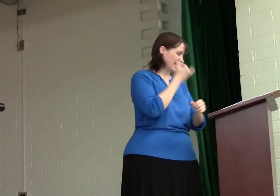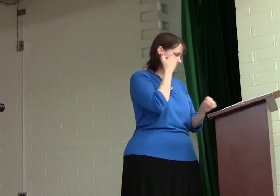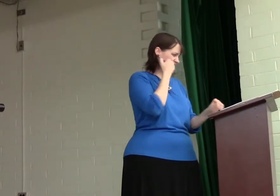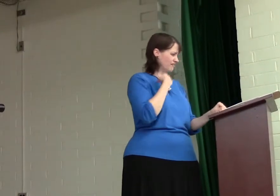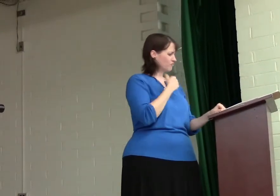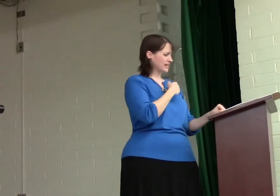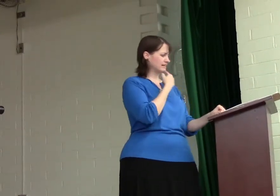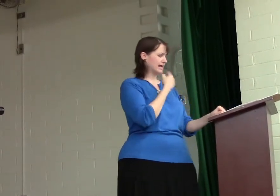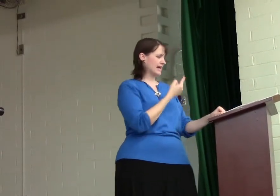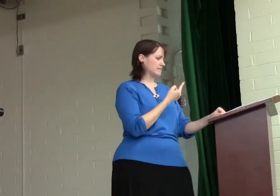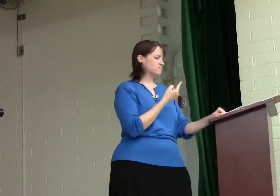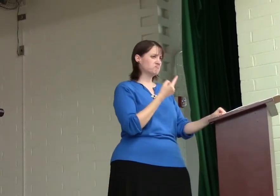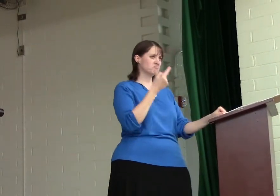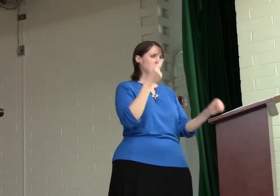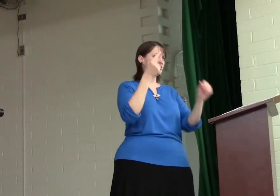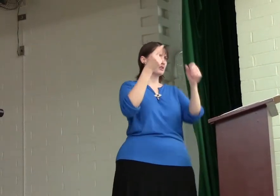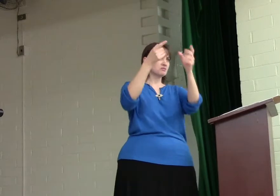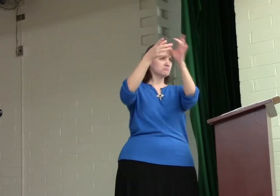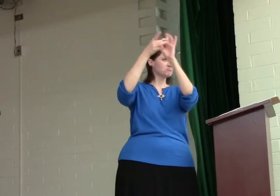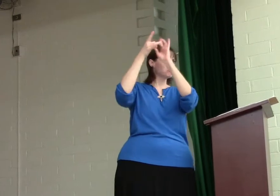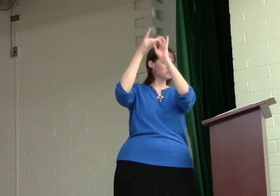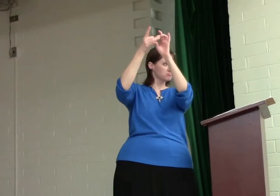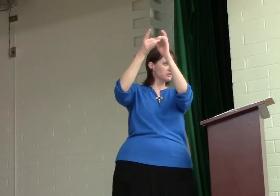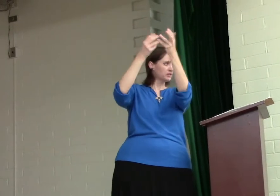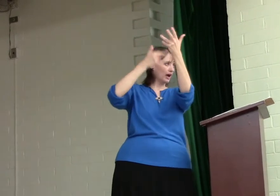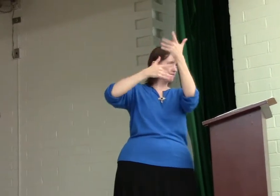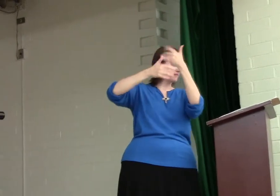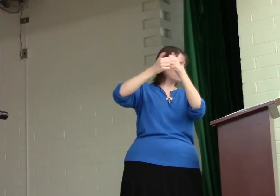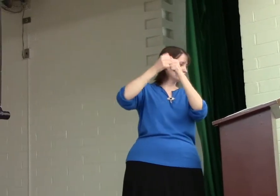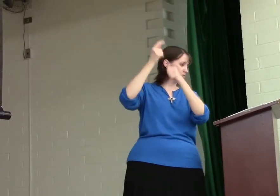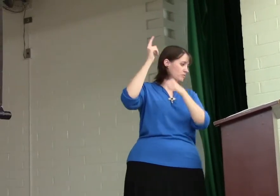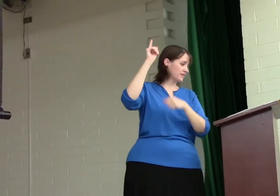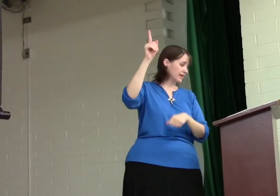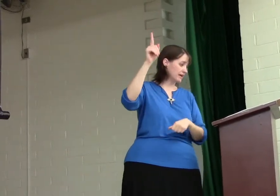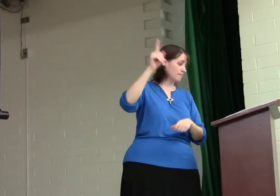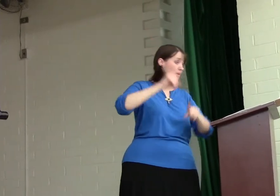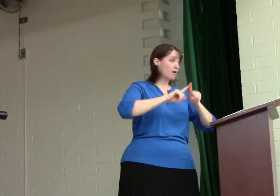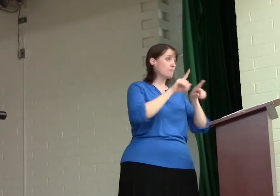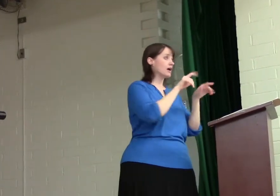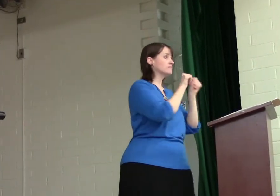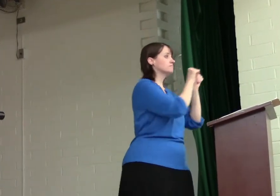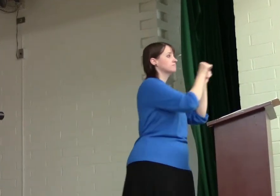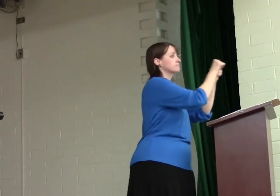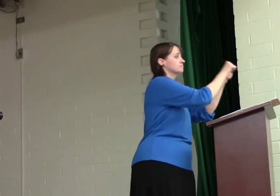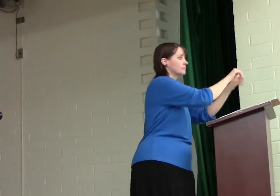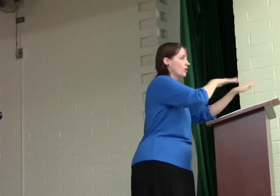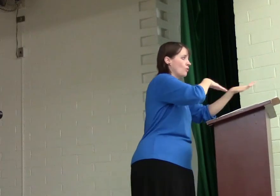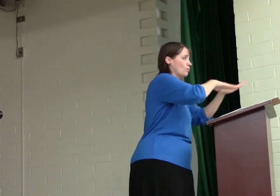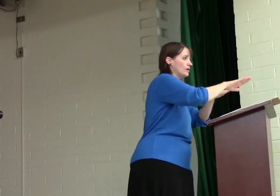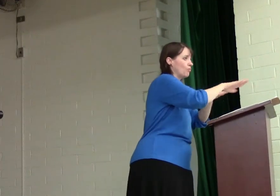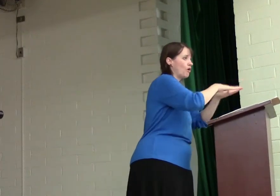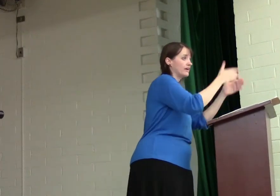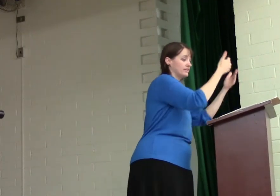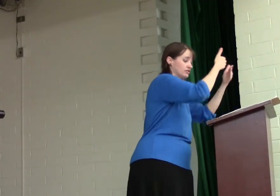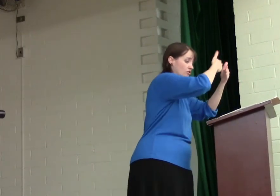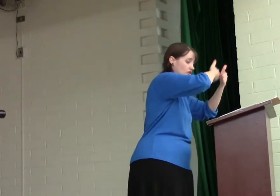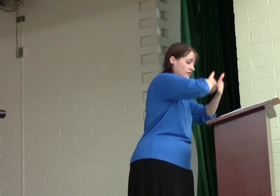If we claim to have fellowship with him, but we walk in the darkness,